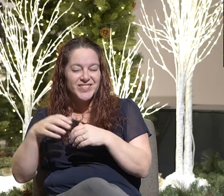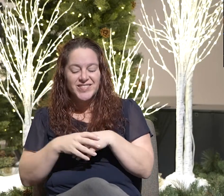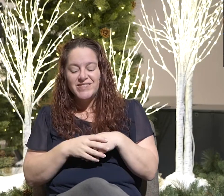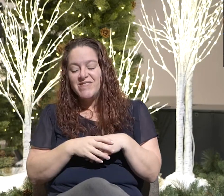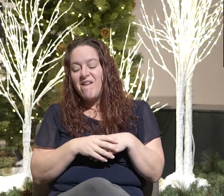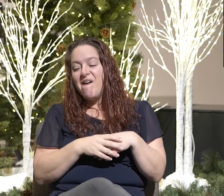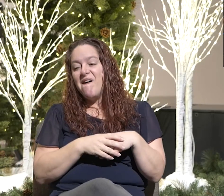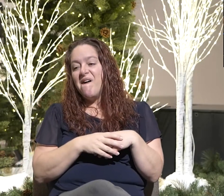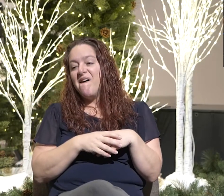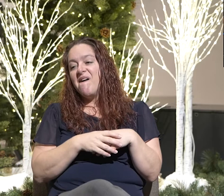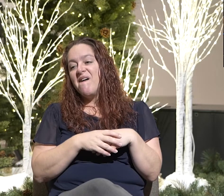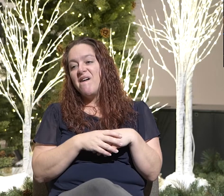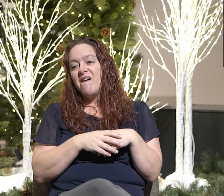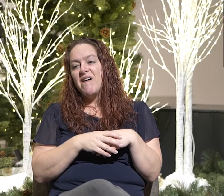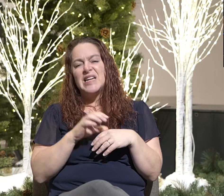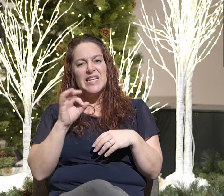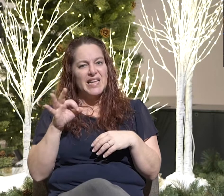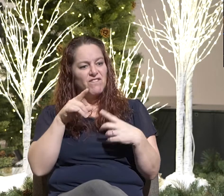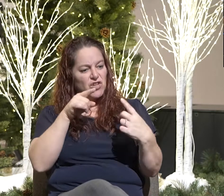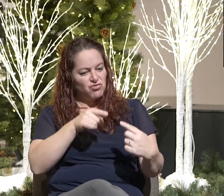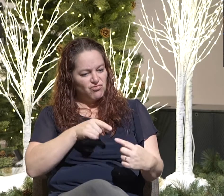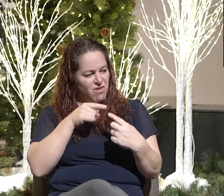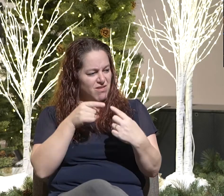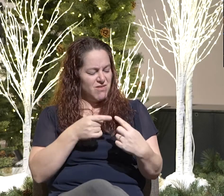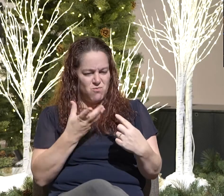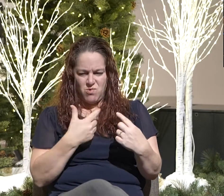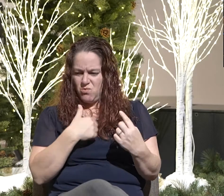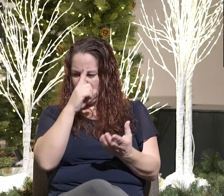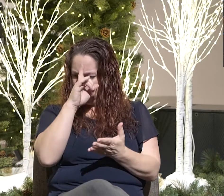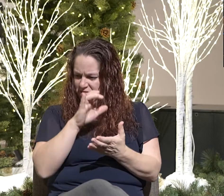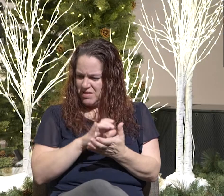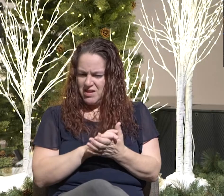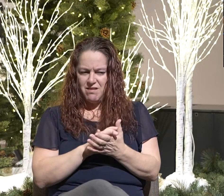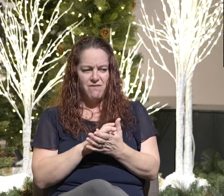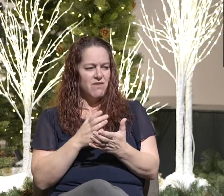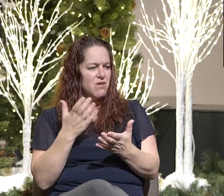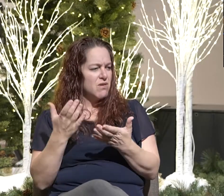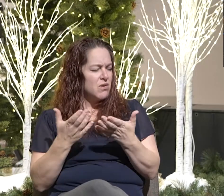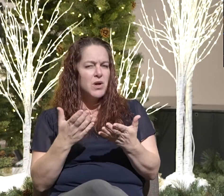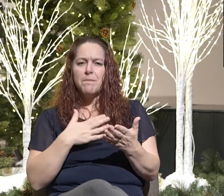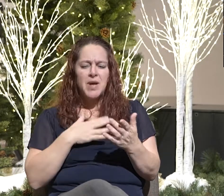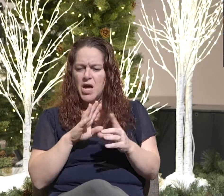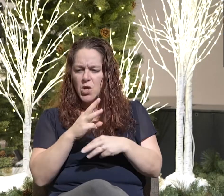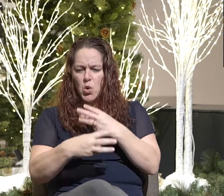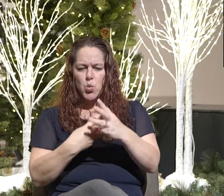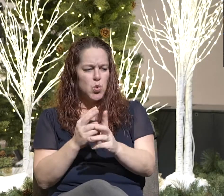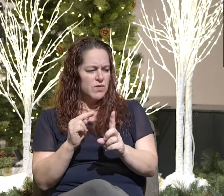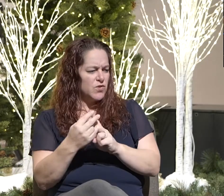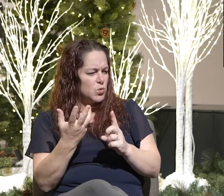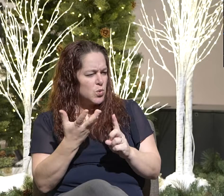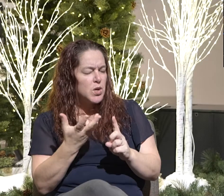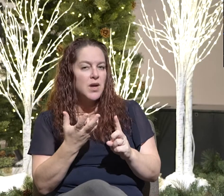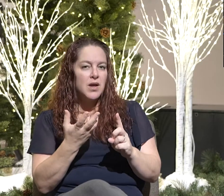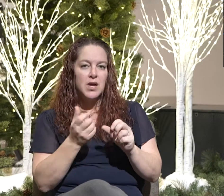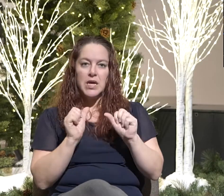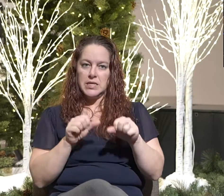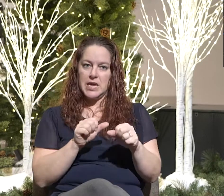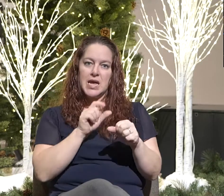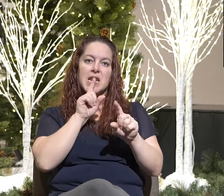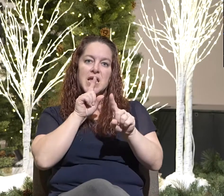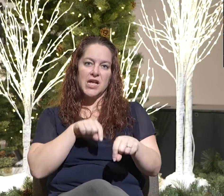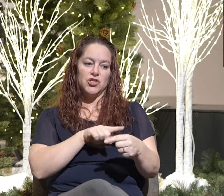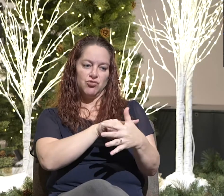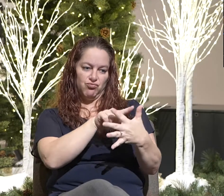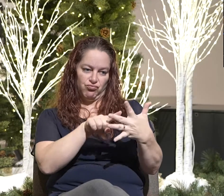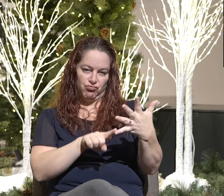See, if you're struggling to find what you believe or how, what your worldview is, you can answer these questions.